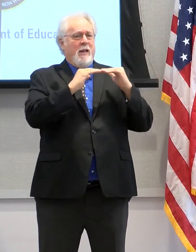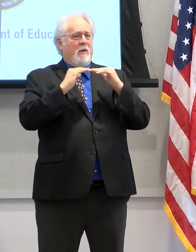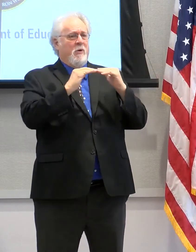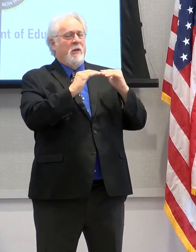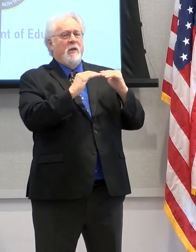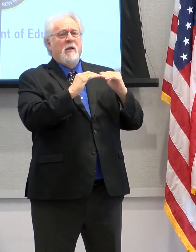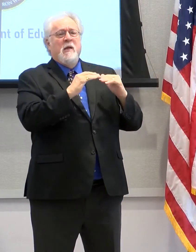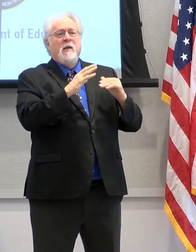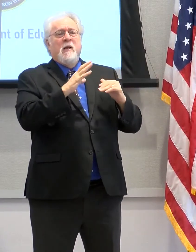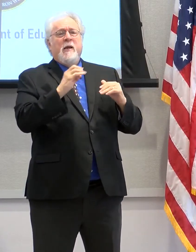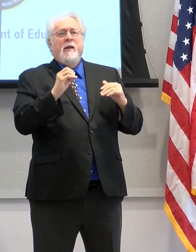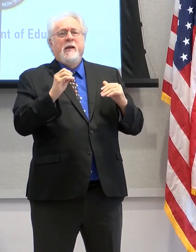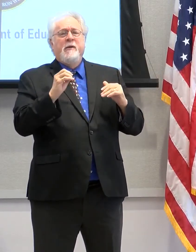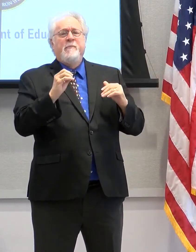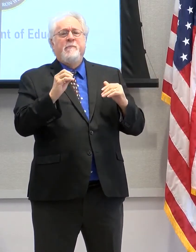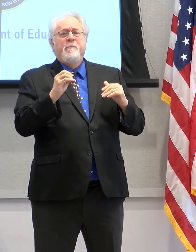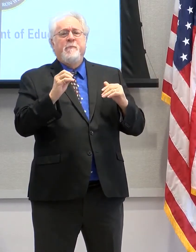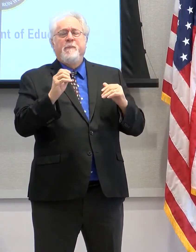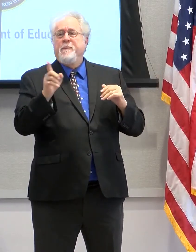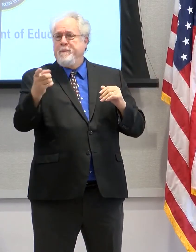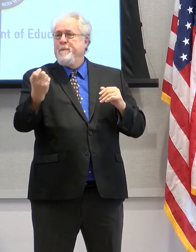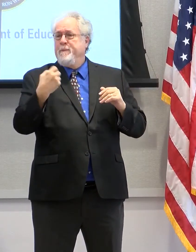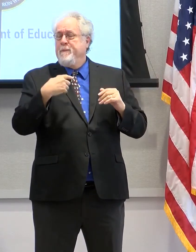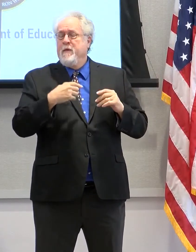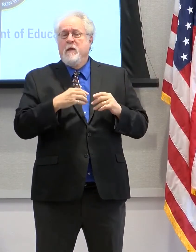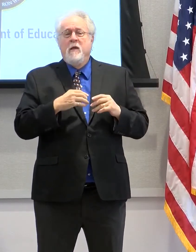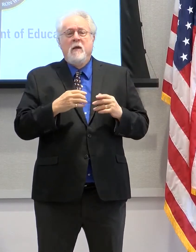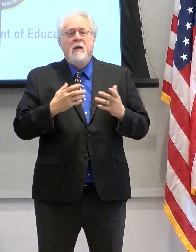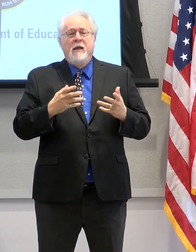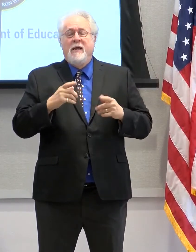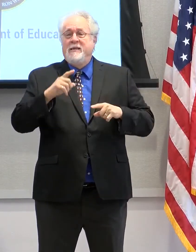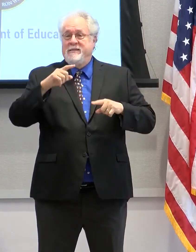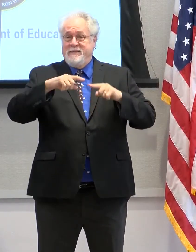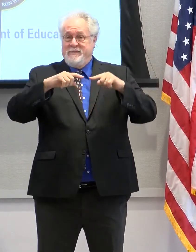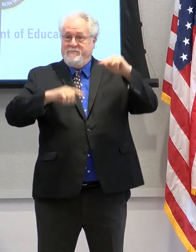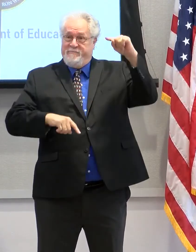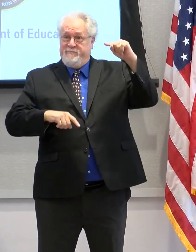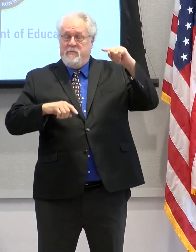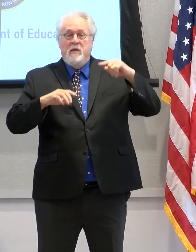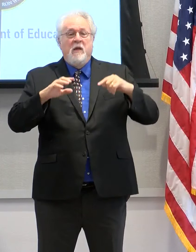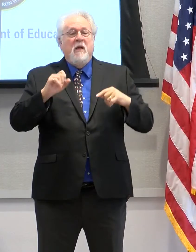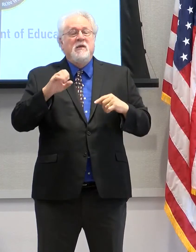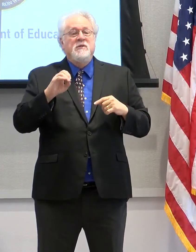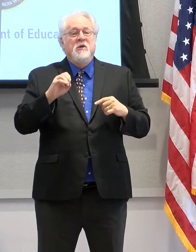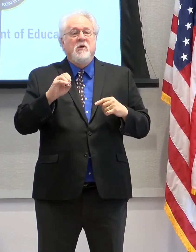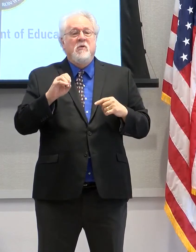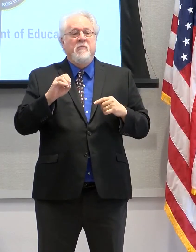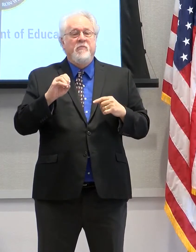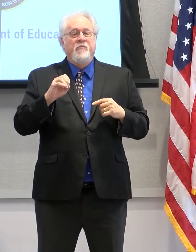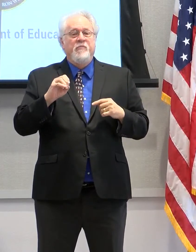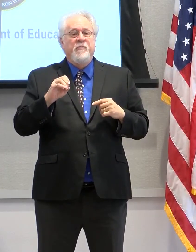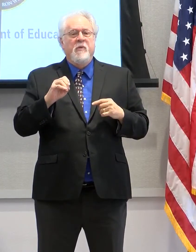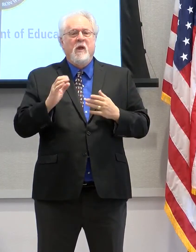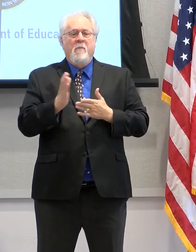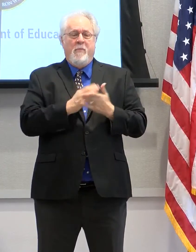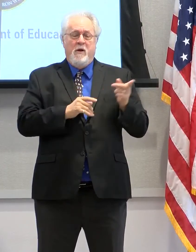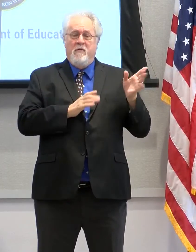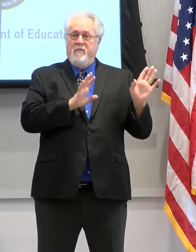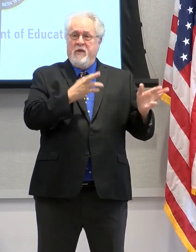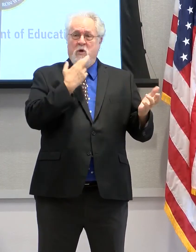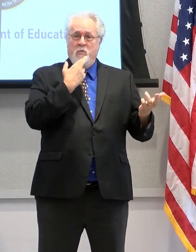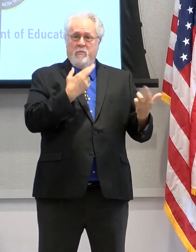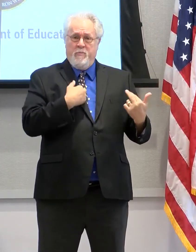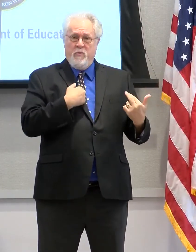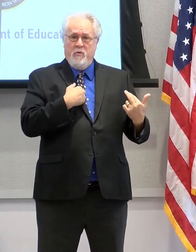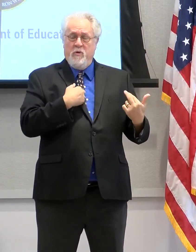inclusion, and as you asked in your question, disparities. And so part of their report, which